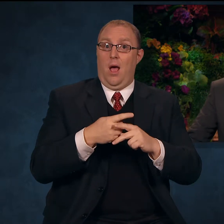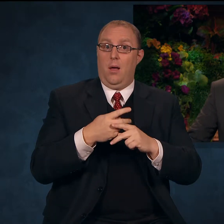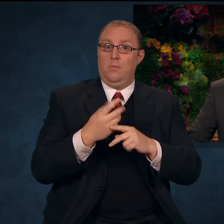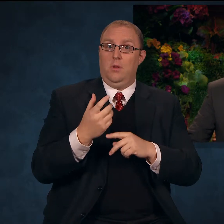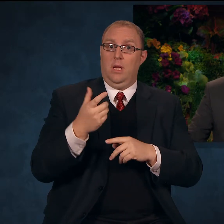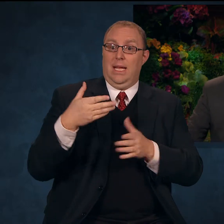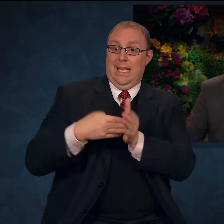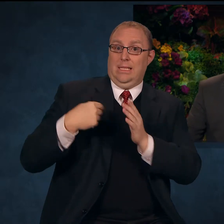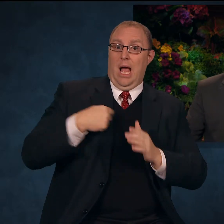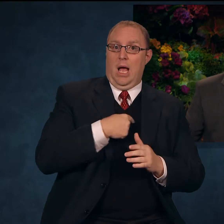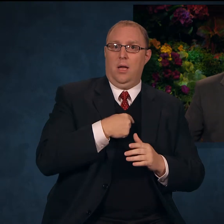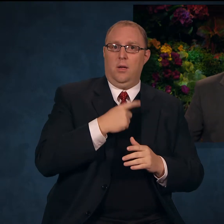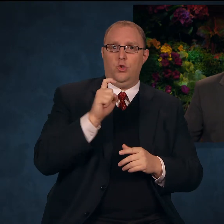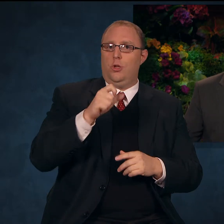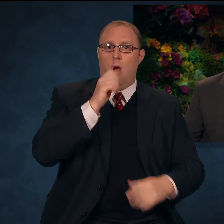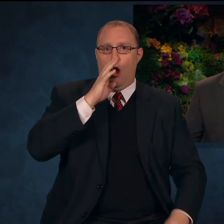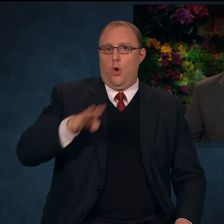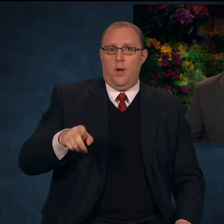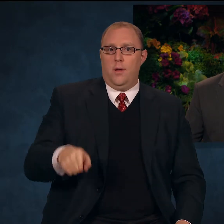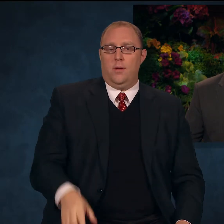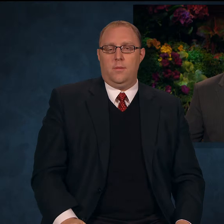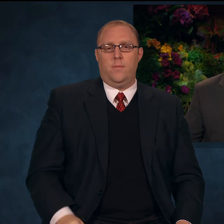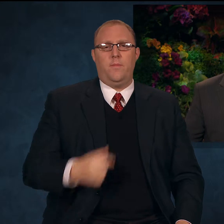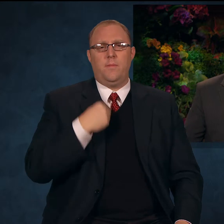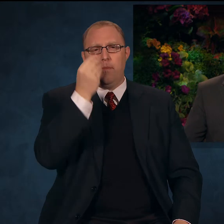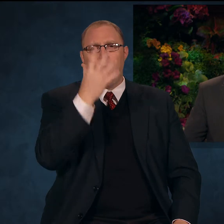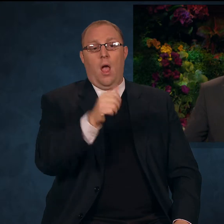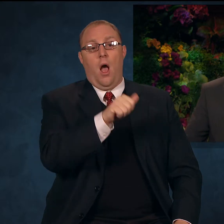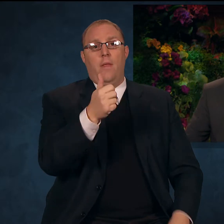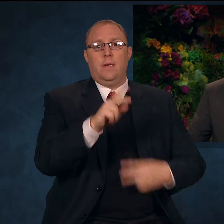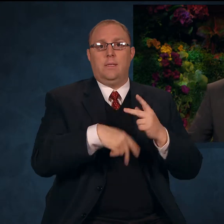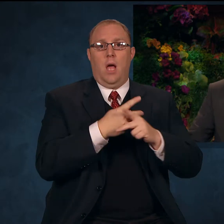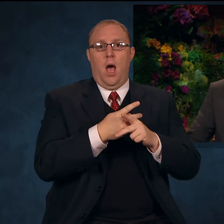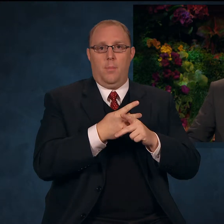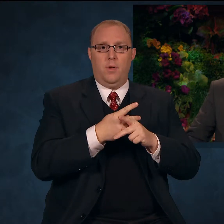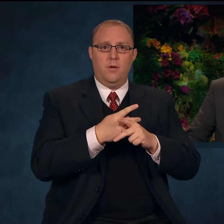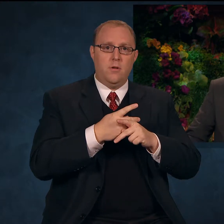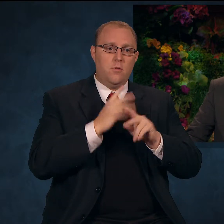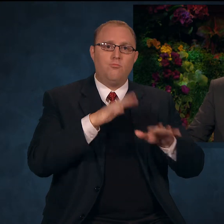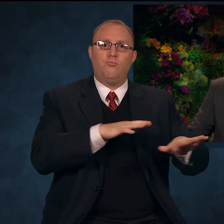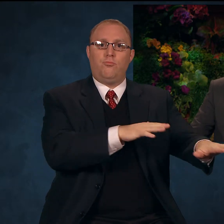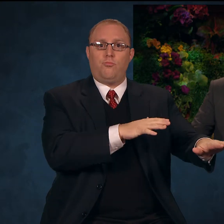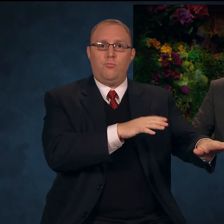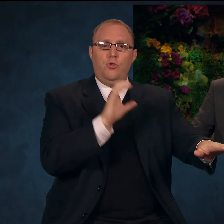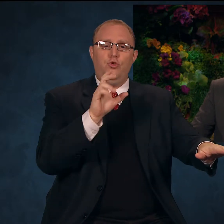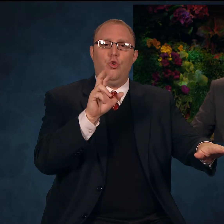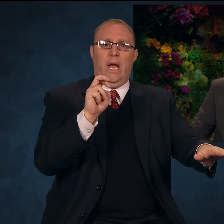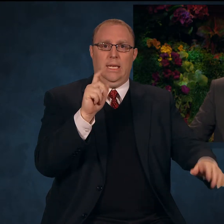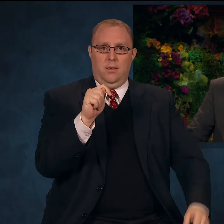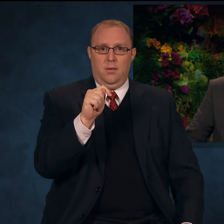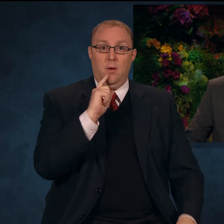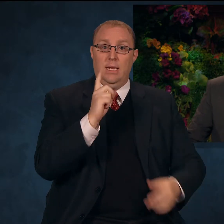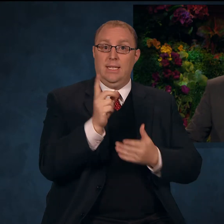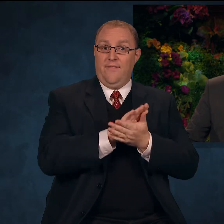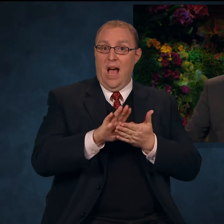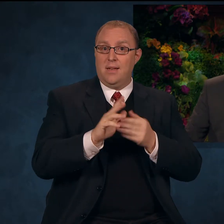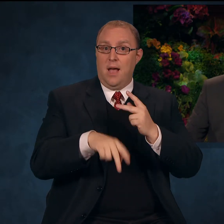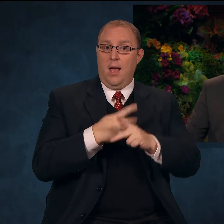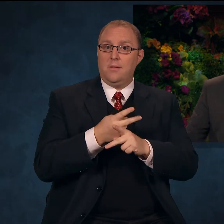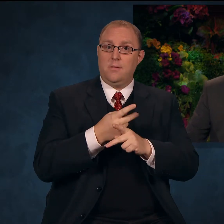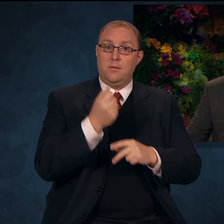Let me tell you about another current, a divine current, that has become a great blessing in my life. I am a convert to the Church.